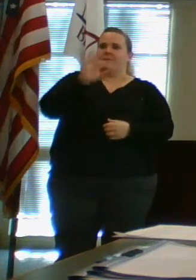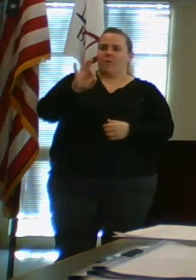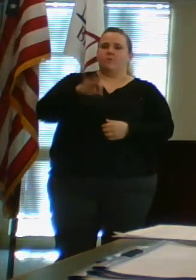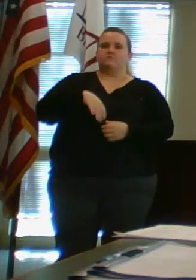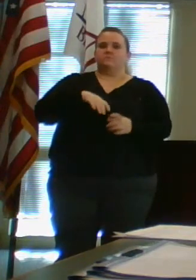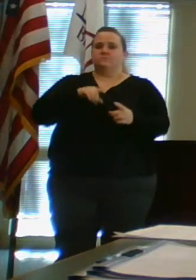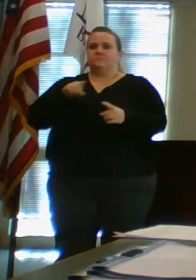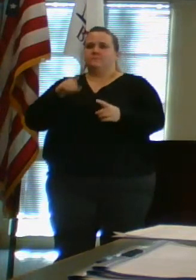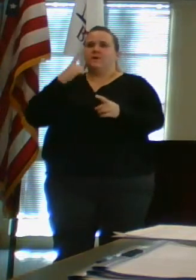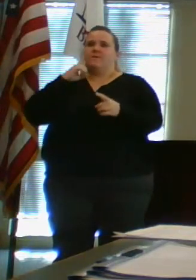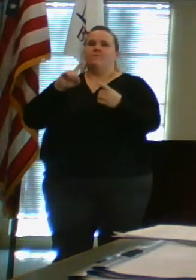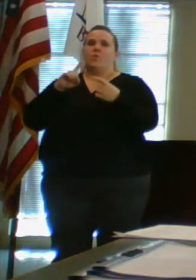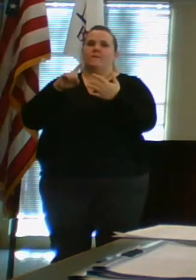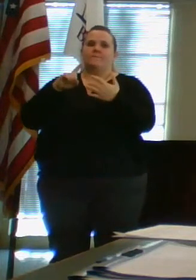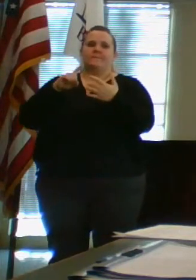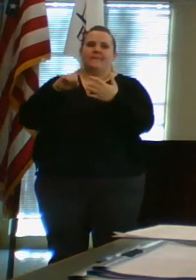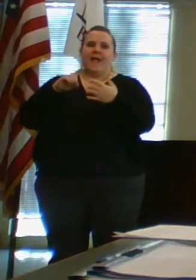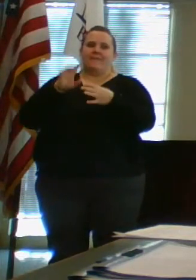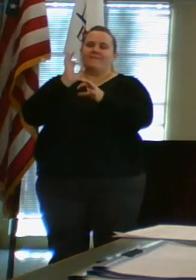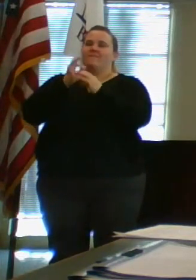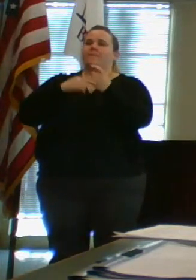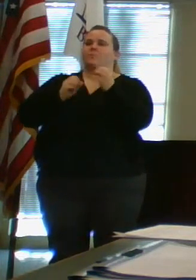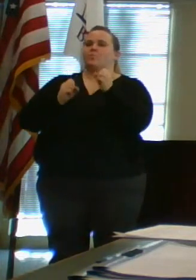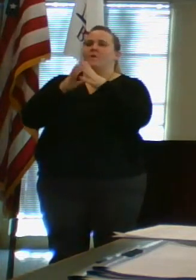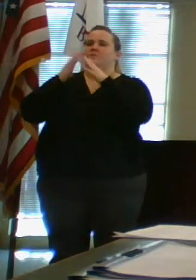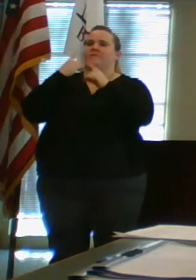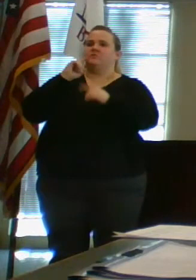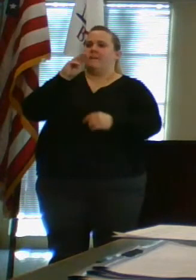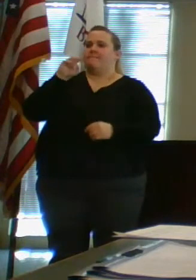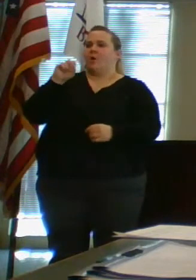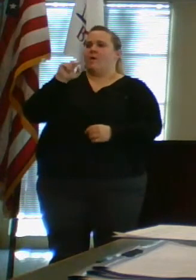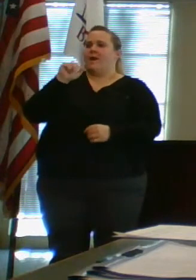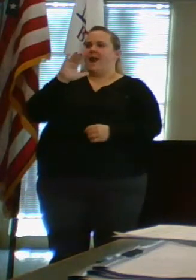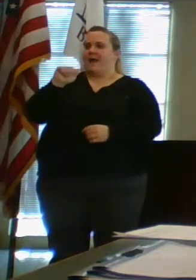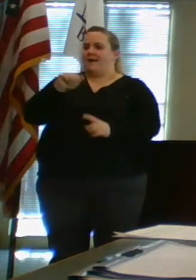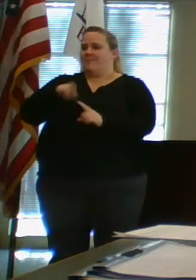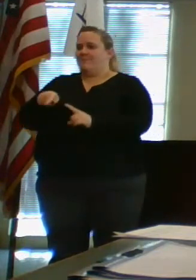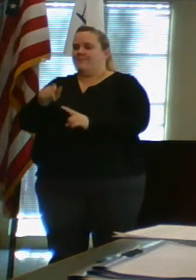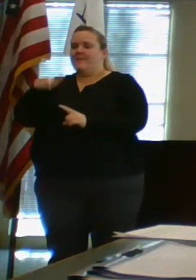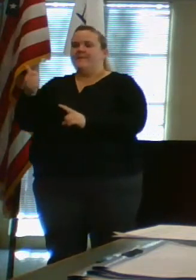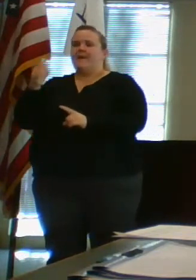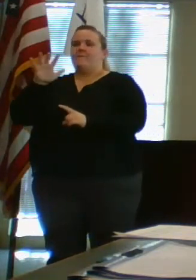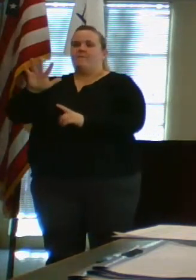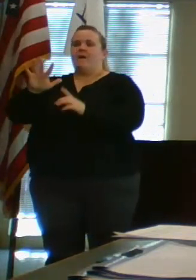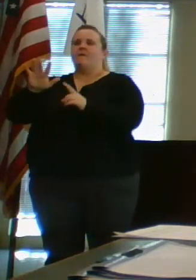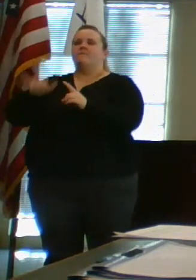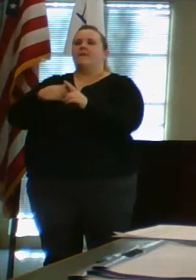Building in Menacom. And number five is for a boiler in the Aliquippa Library.